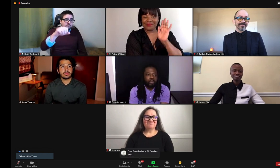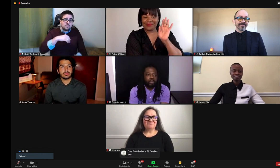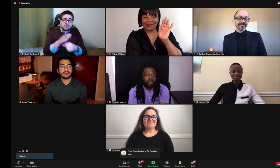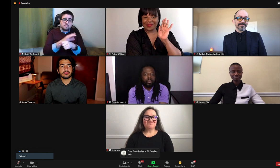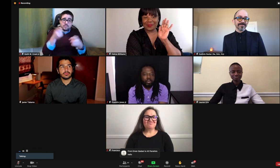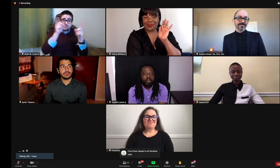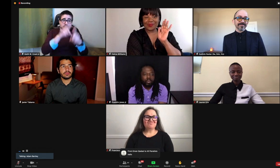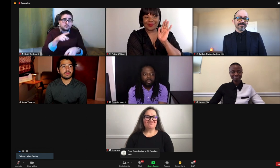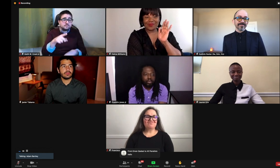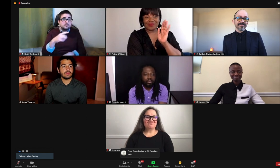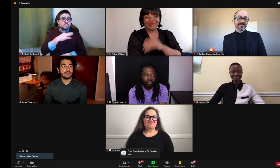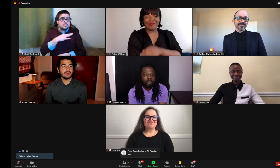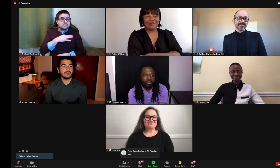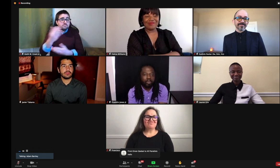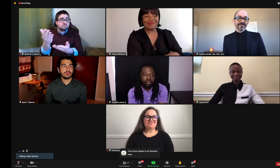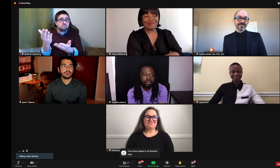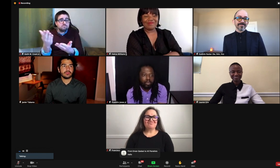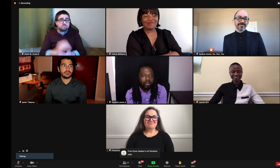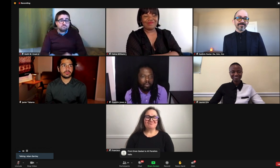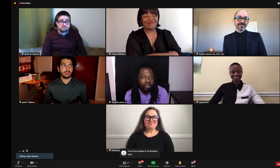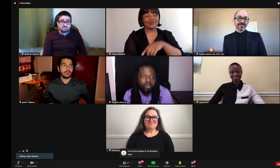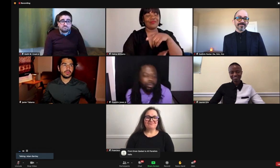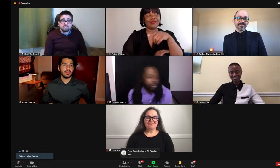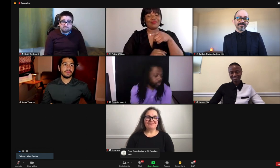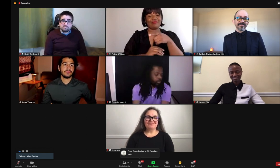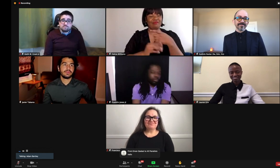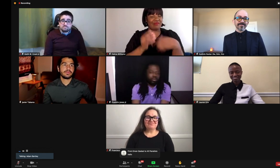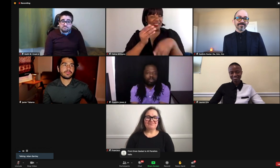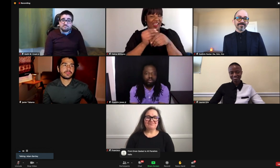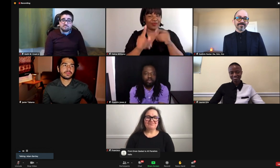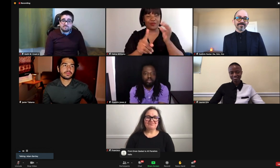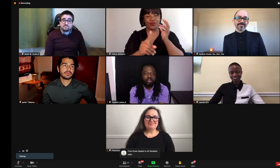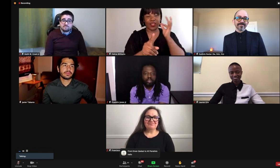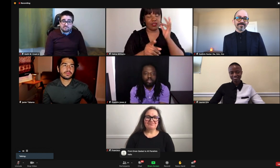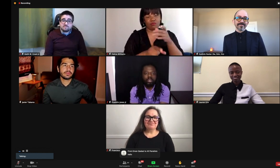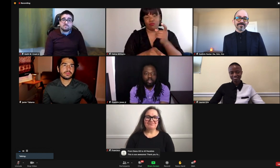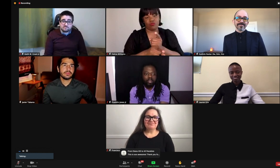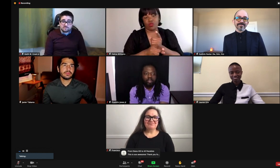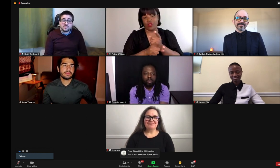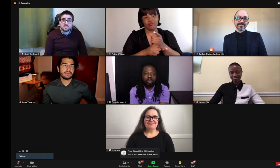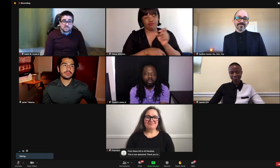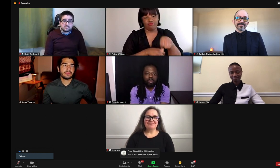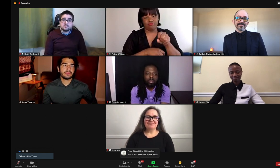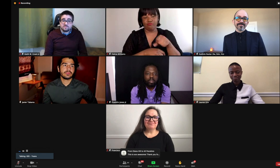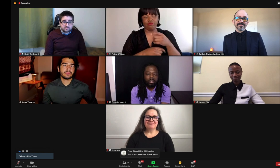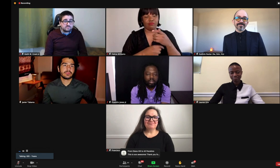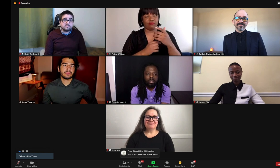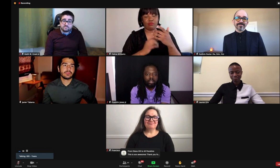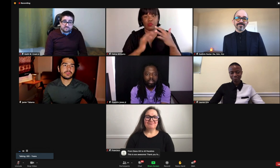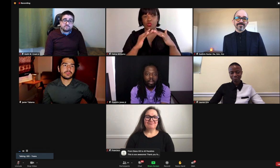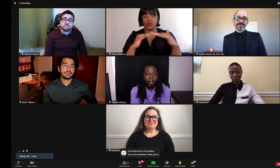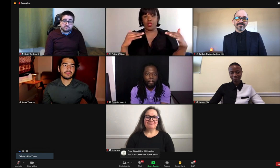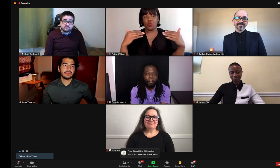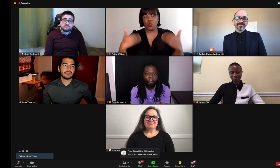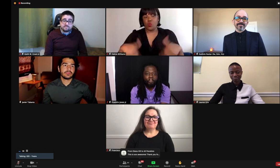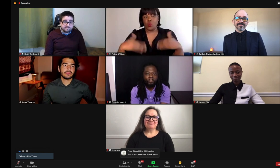to see that. I completely agree. Felicia. Yeah, just to chime on to what Franklin shared,